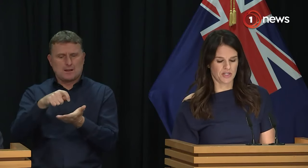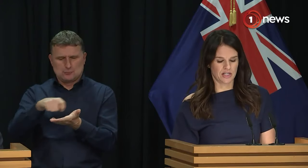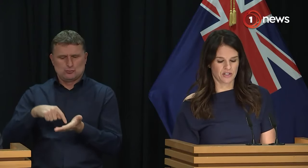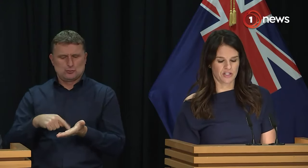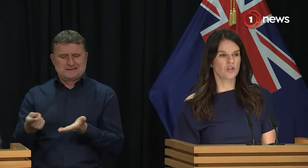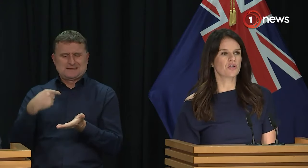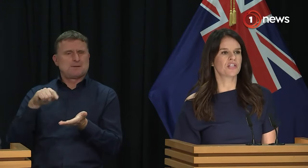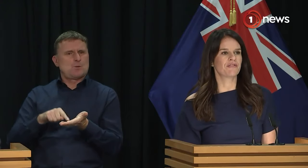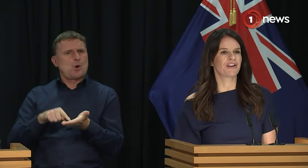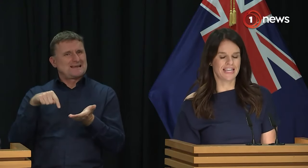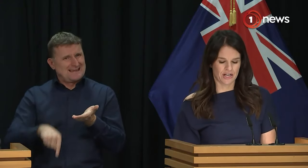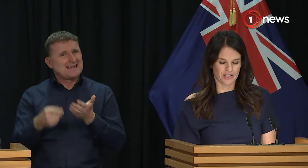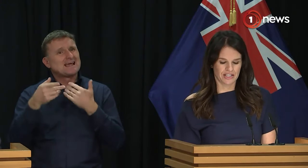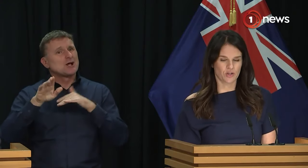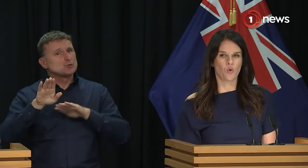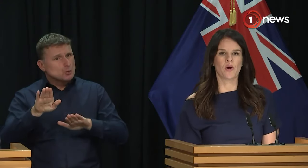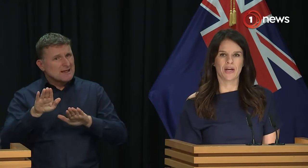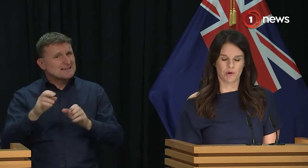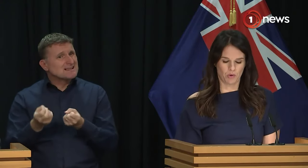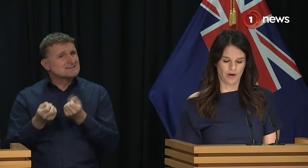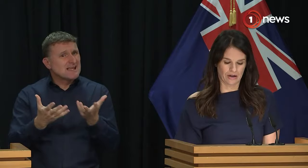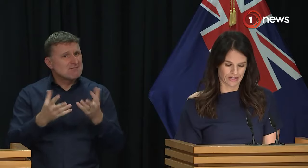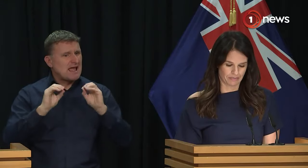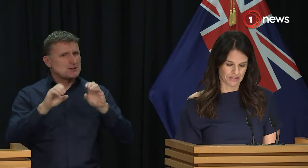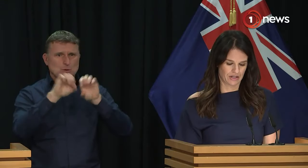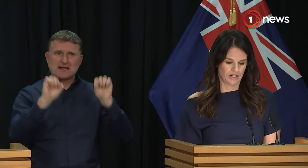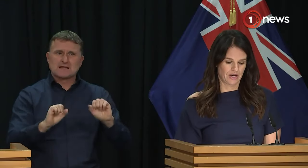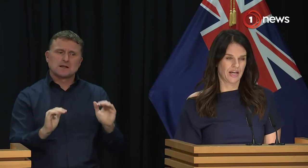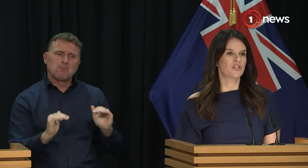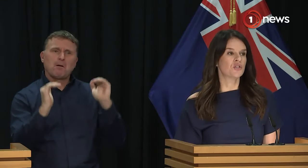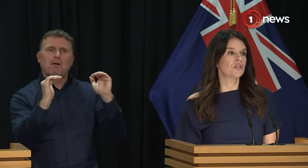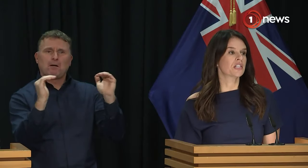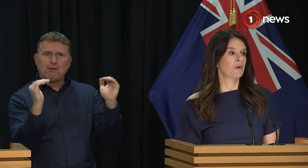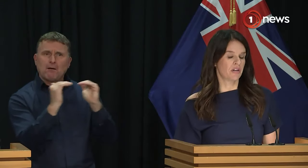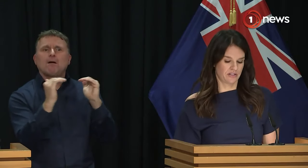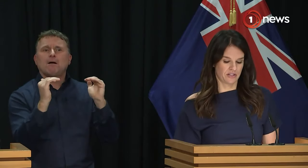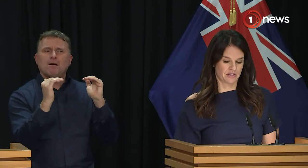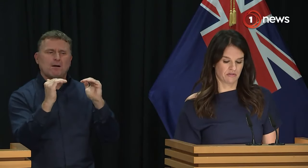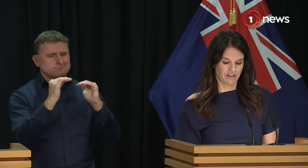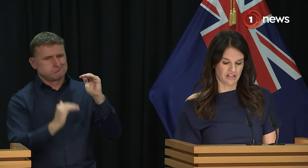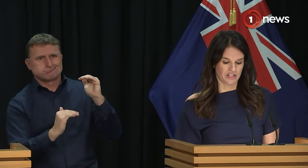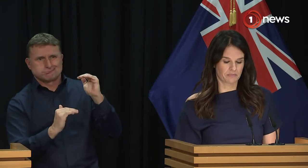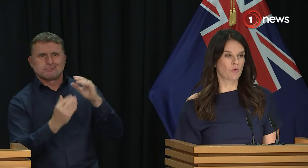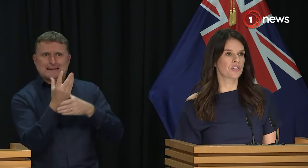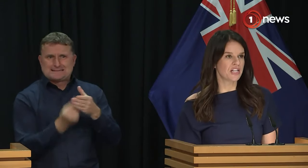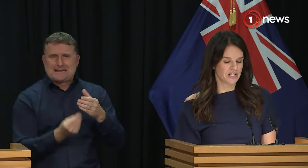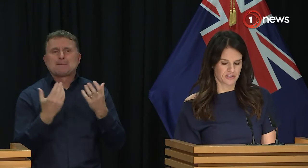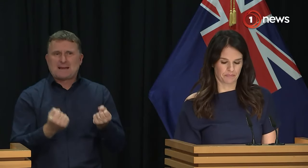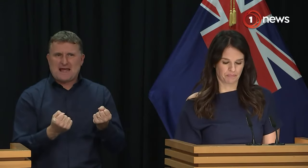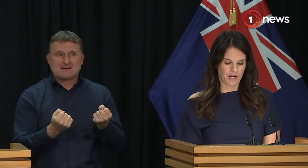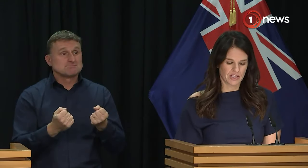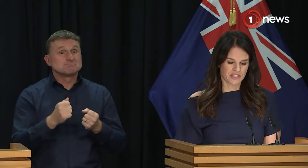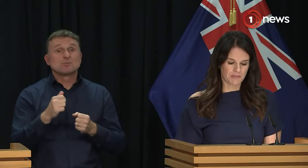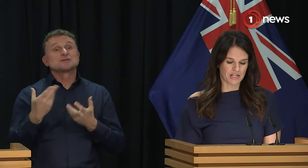in New Zealand is not delivering excellent or equitable outcomes and student experiences reflect this. Poor